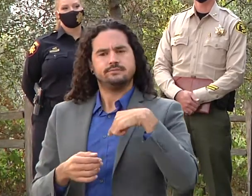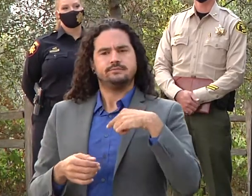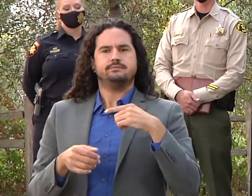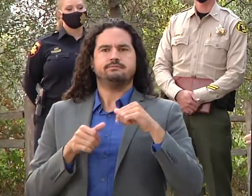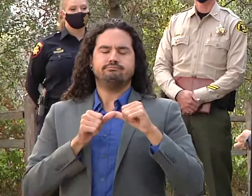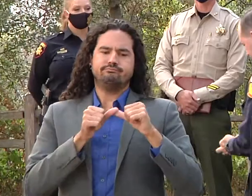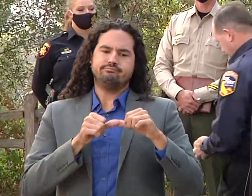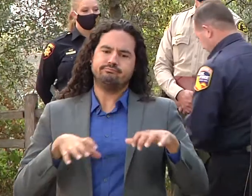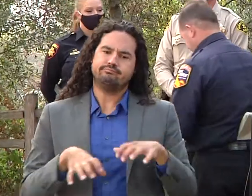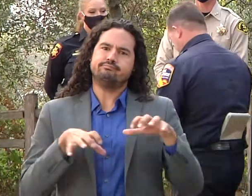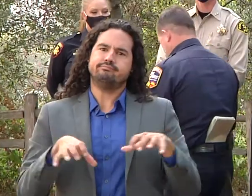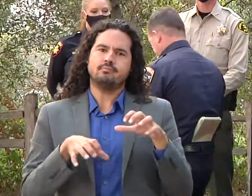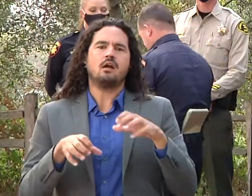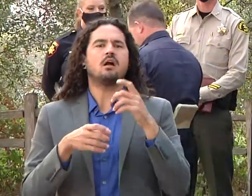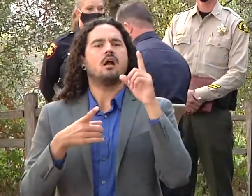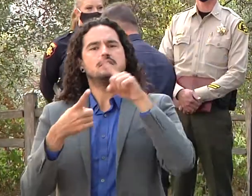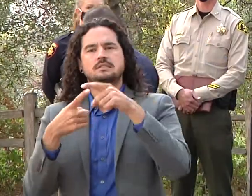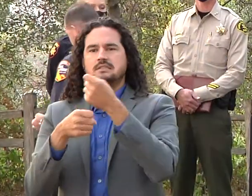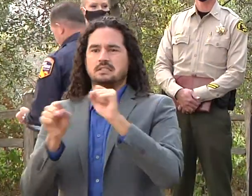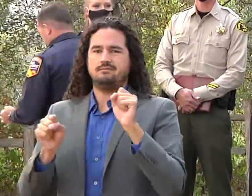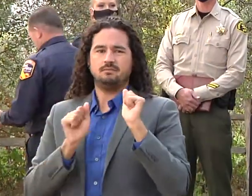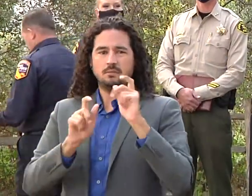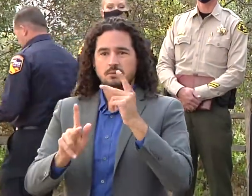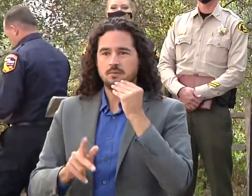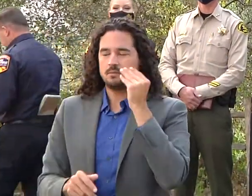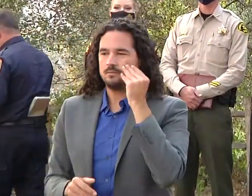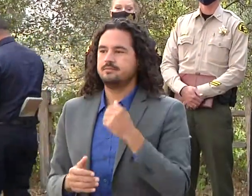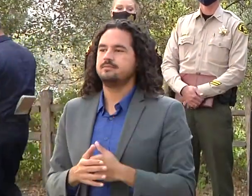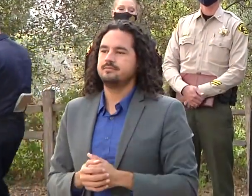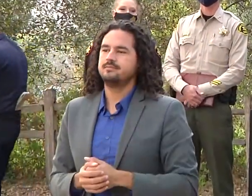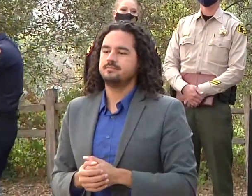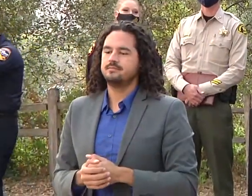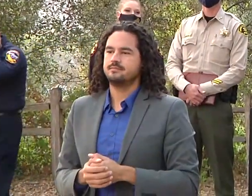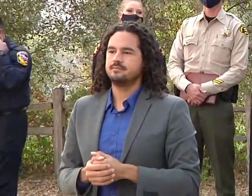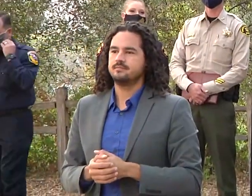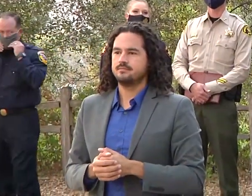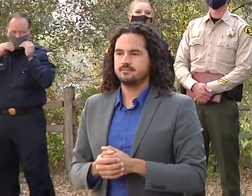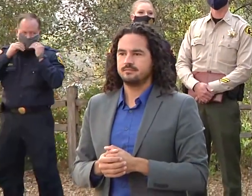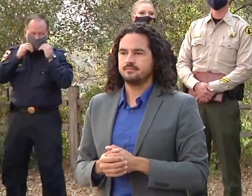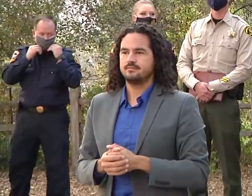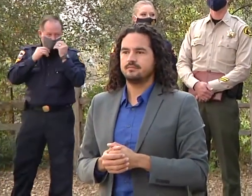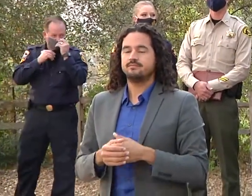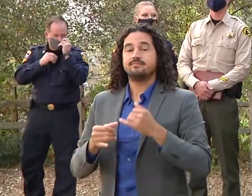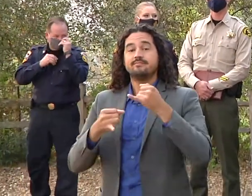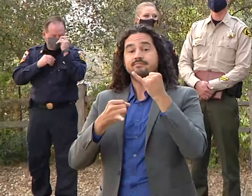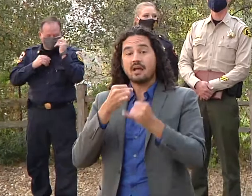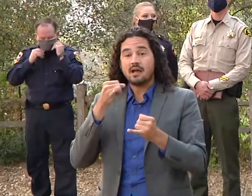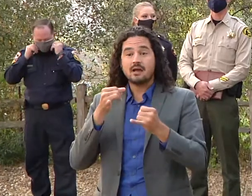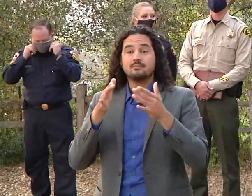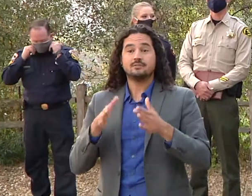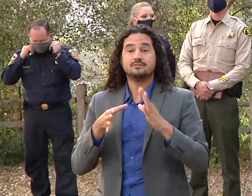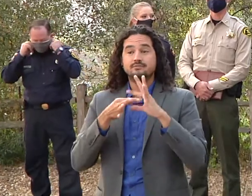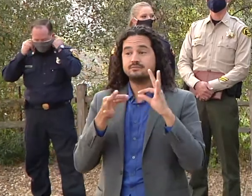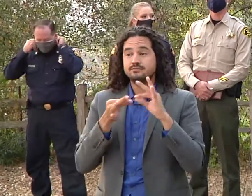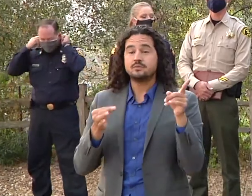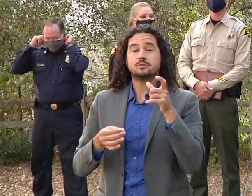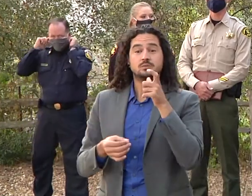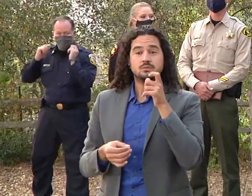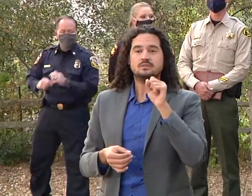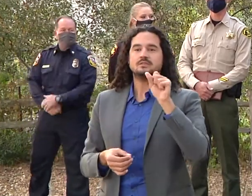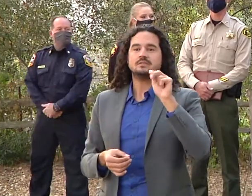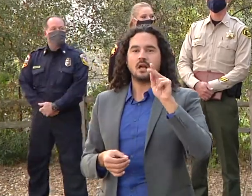and our final speaker this evening from the santa cruz county